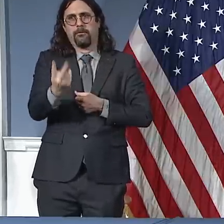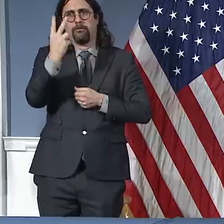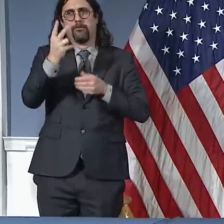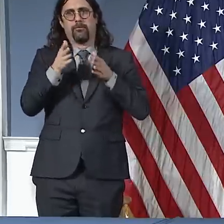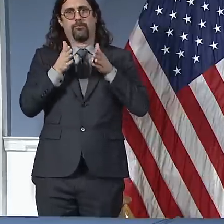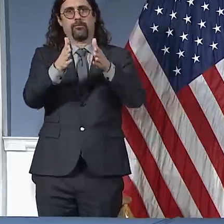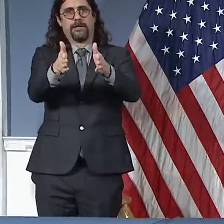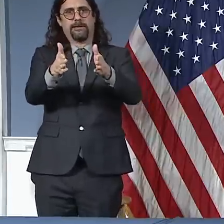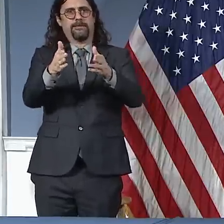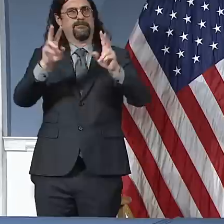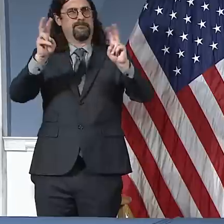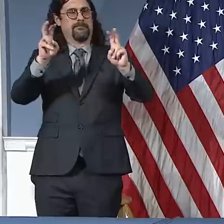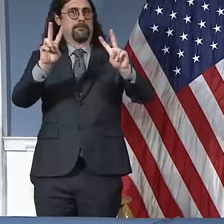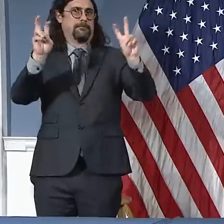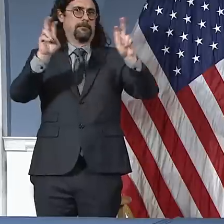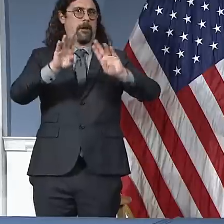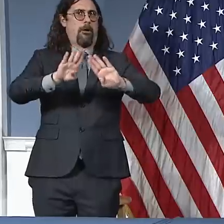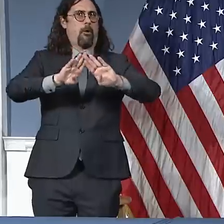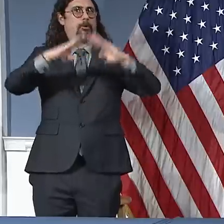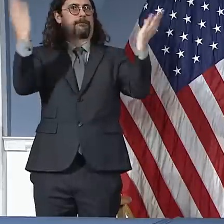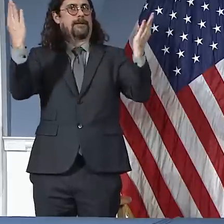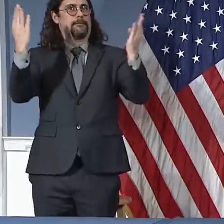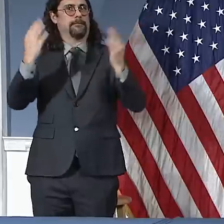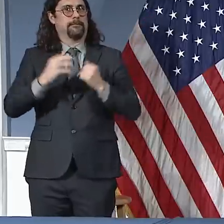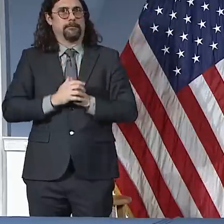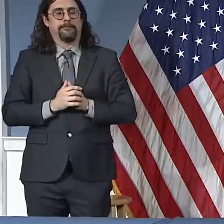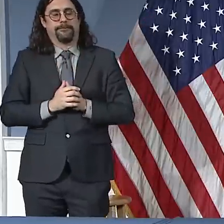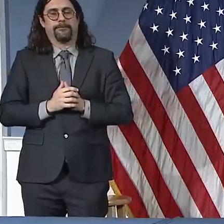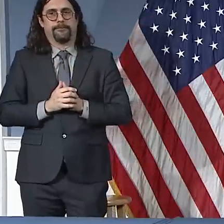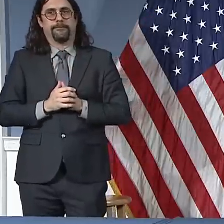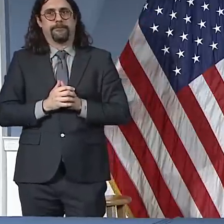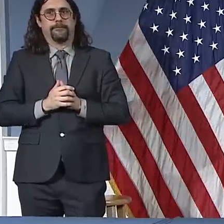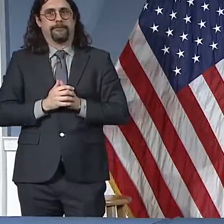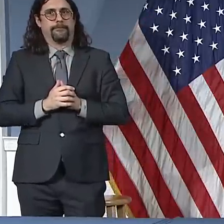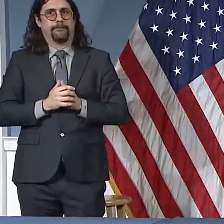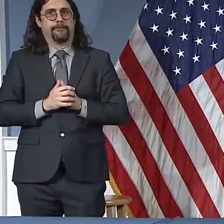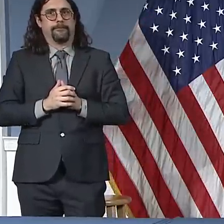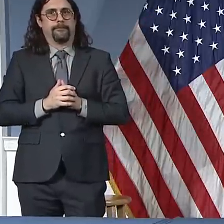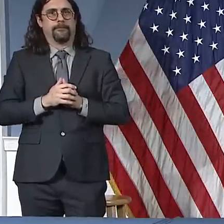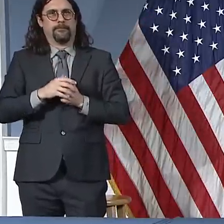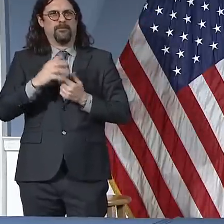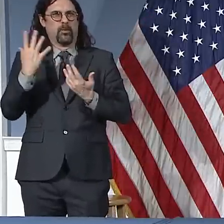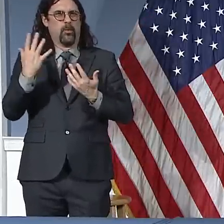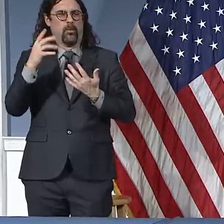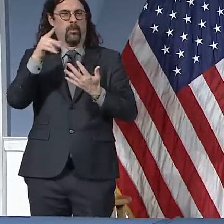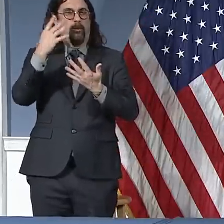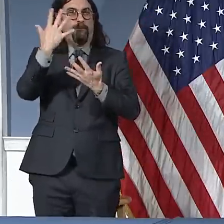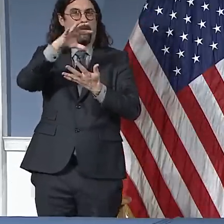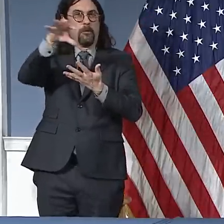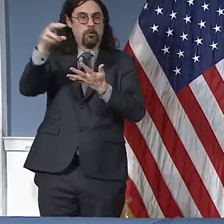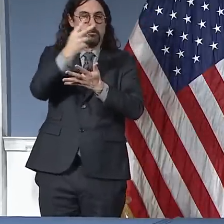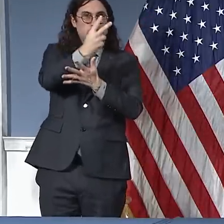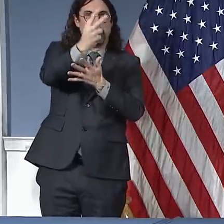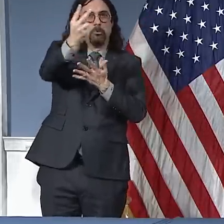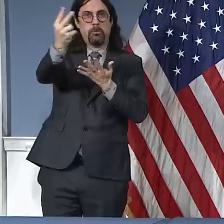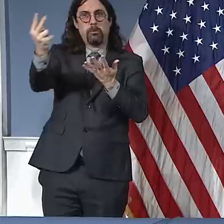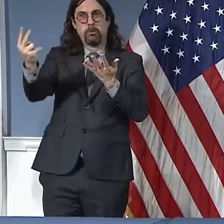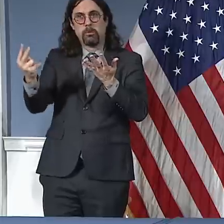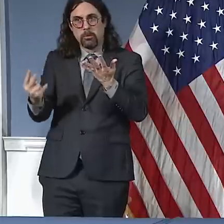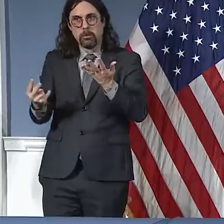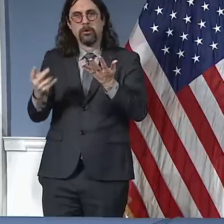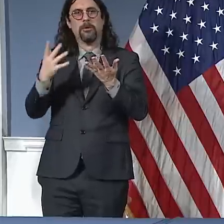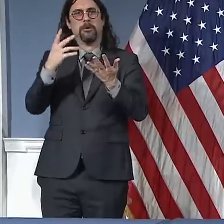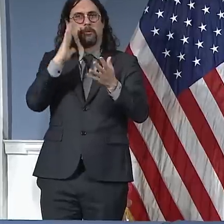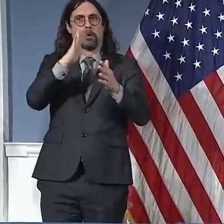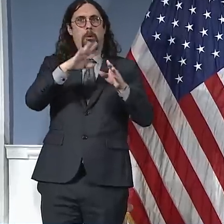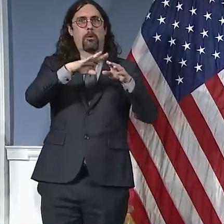think, a very smart, workable agreement to do a limited number of sites around the five boroughs, see how it goes, see if the enforcement works while we're trying, of